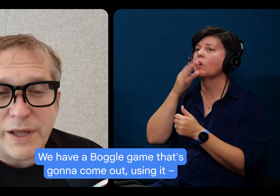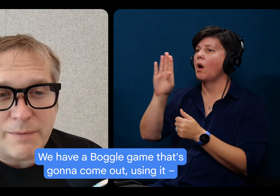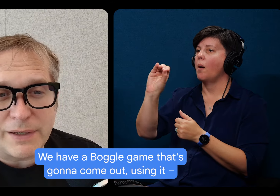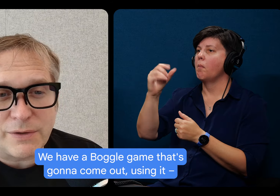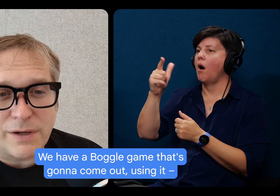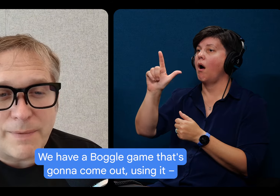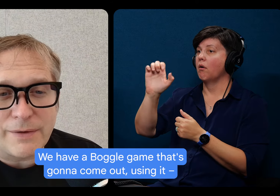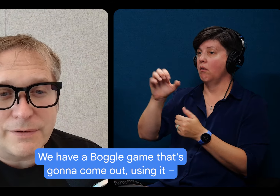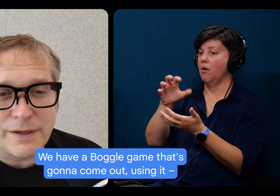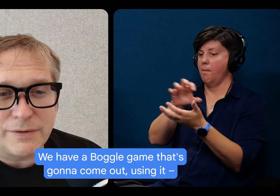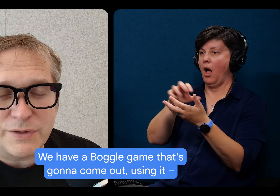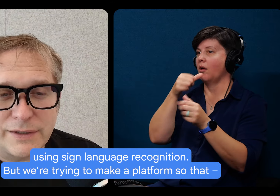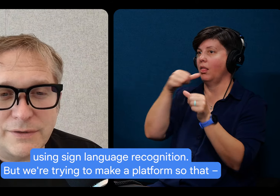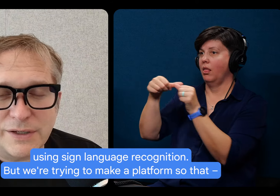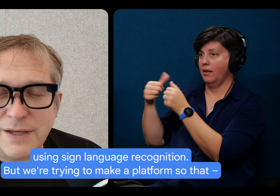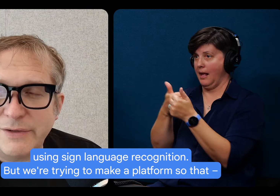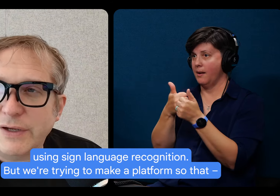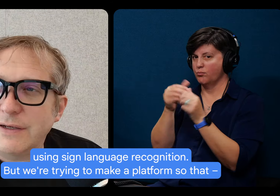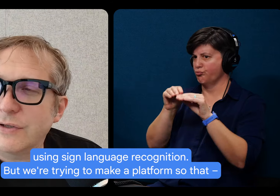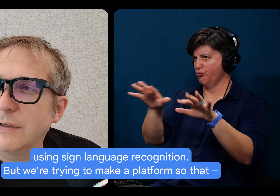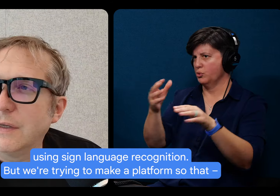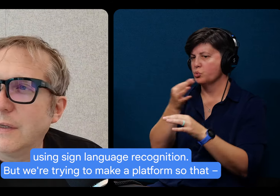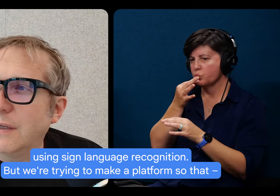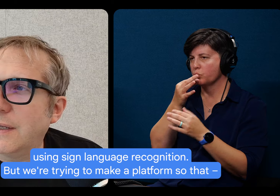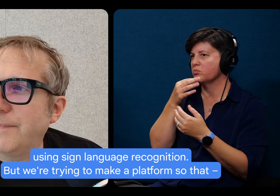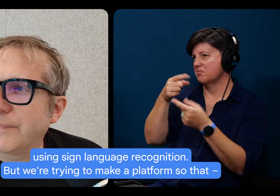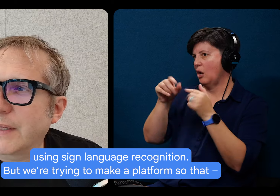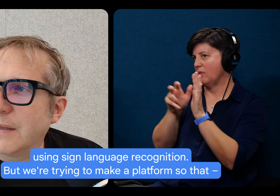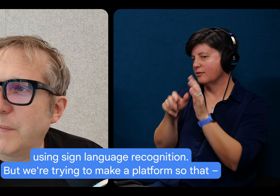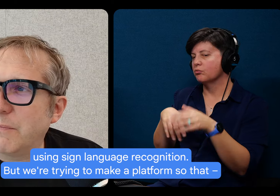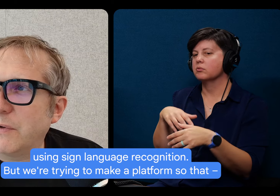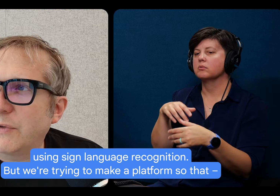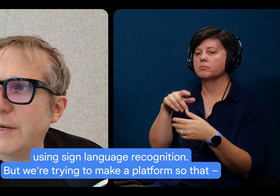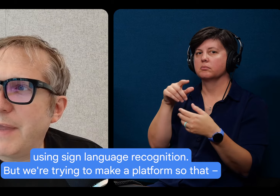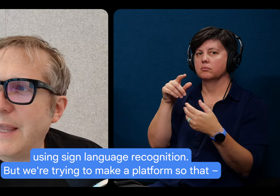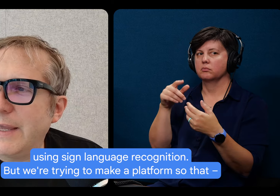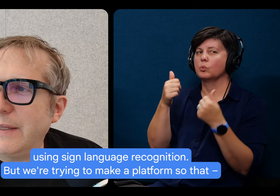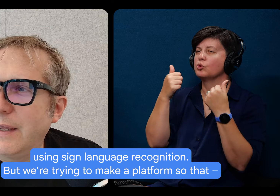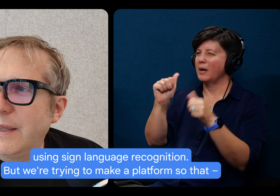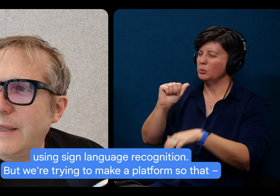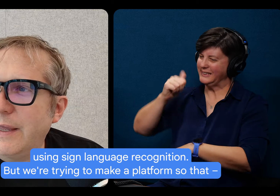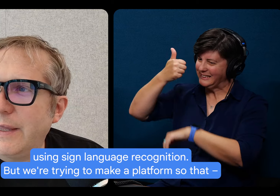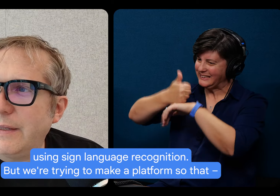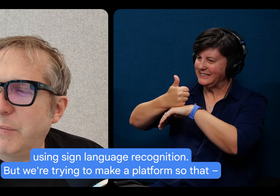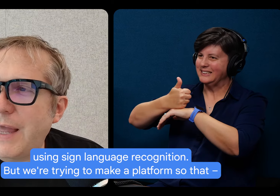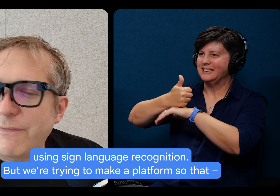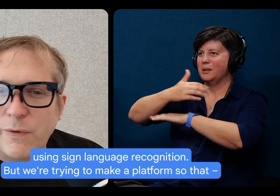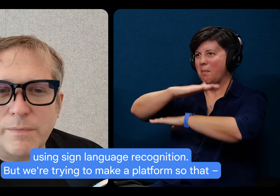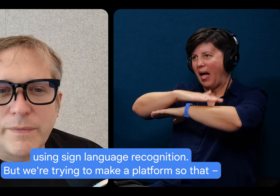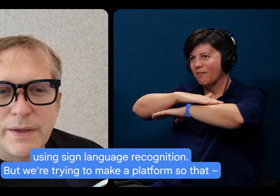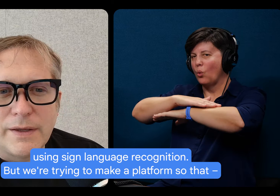boggle game that's going to come out, uh, using it, using sign language recognition. Um, but we're trying to make a, a